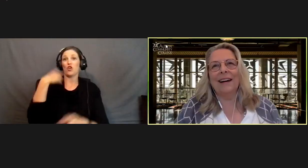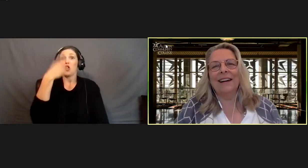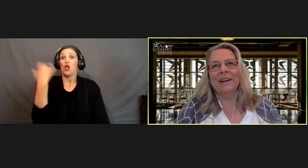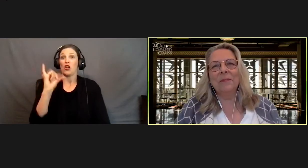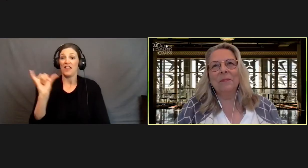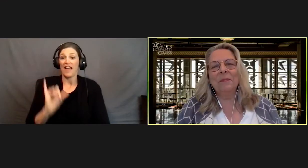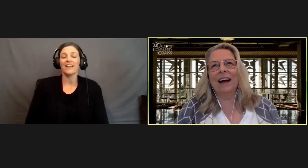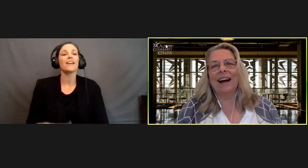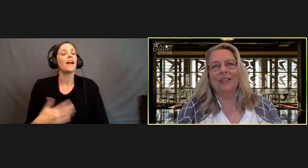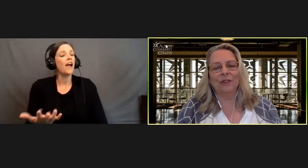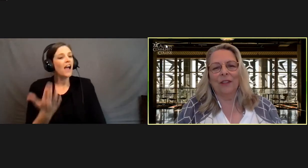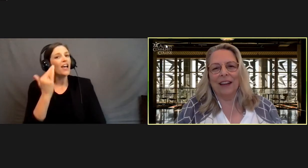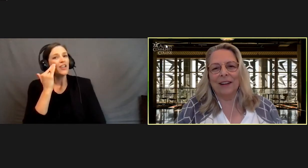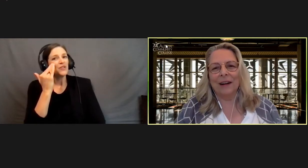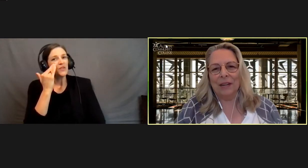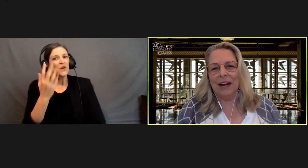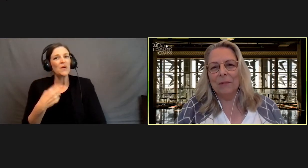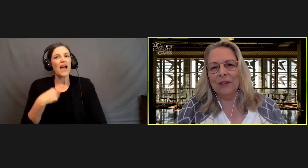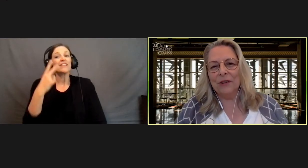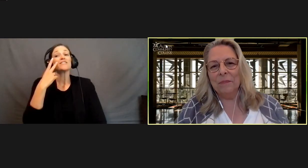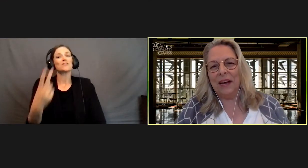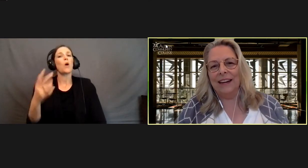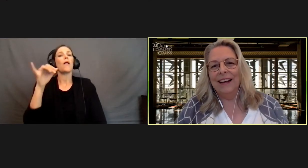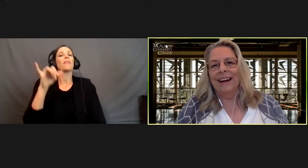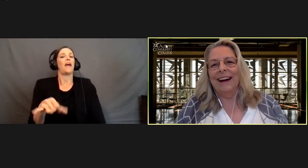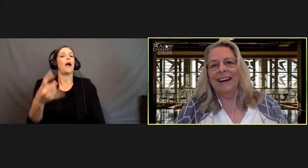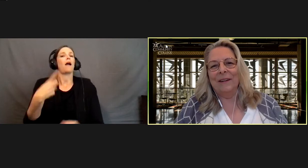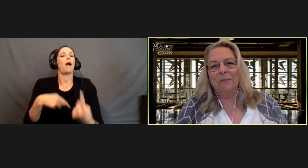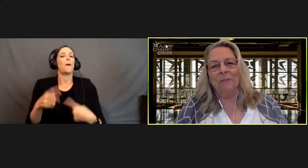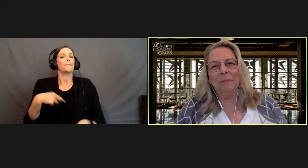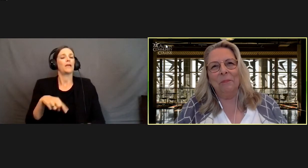know, I saw that coming, I must admit.